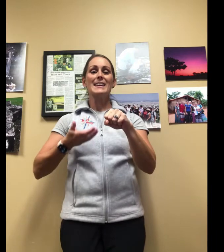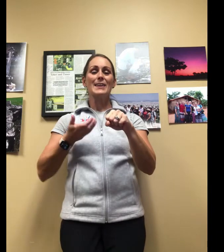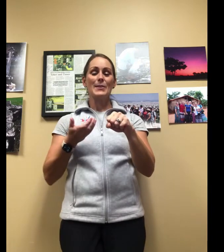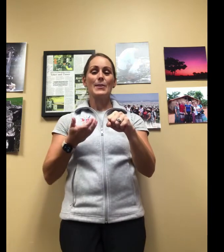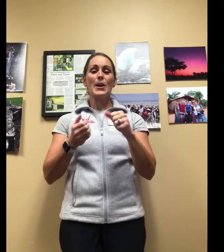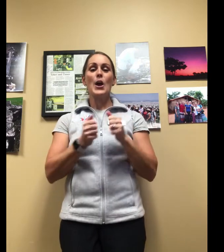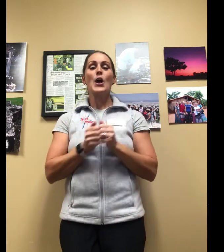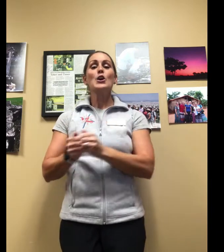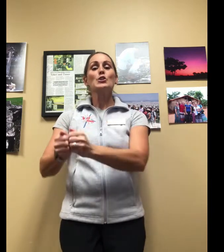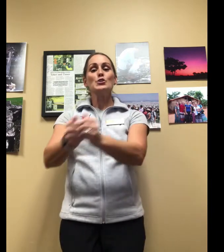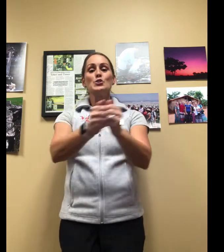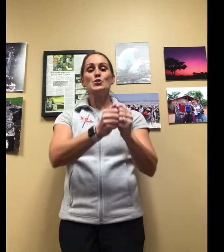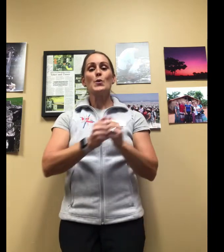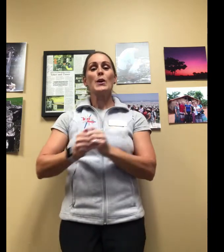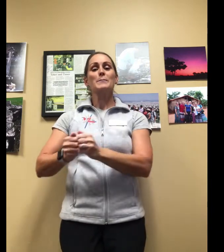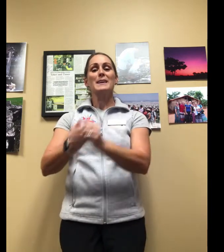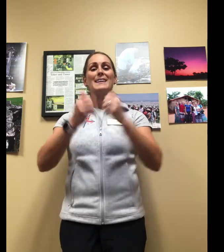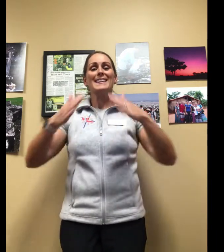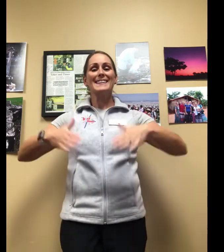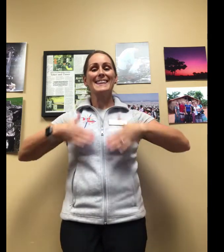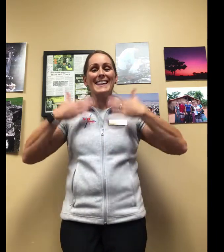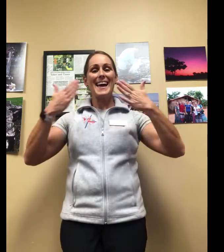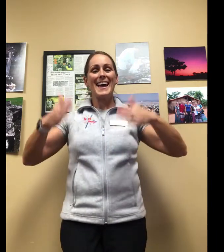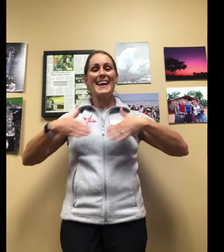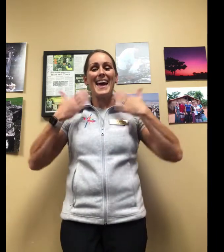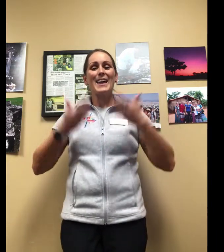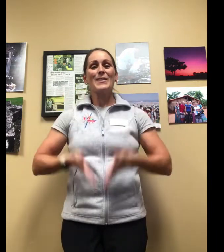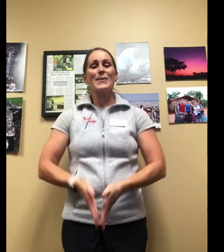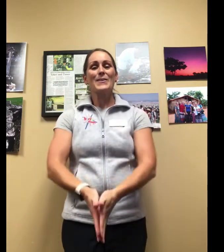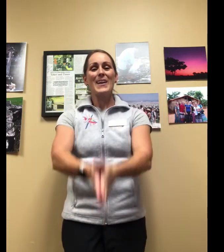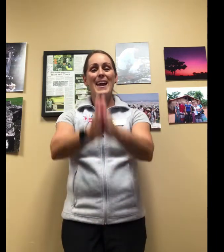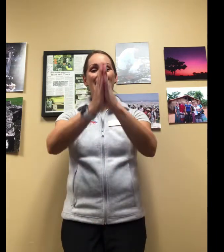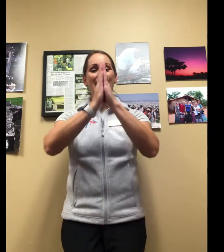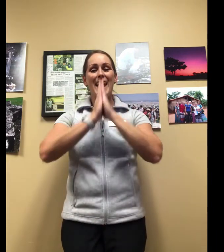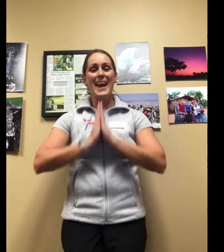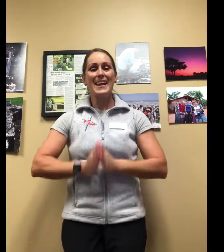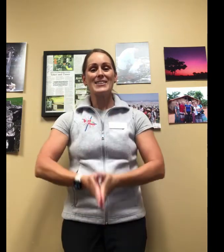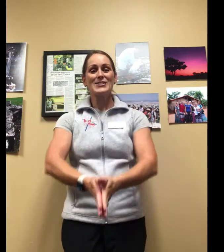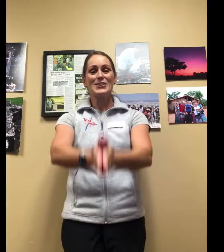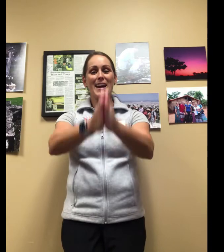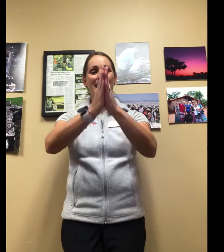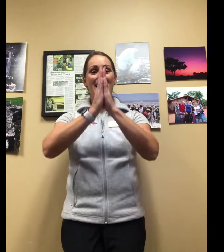Draw me in light, I don't hear him shine